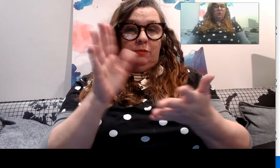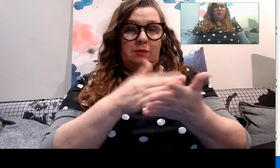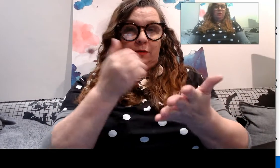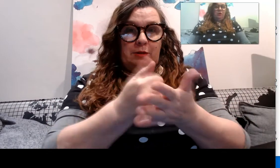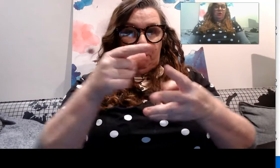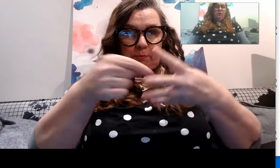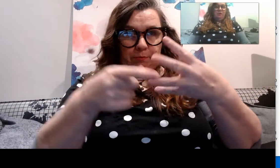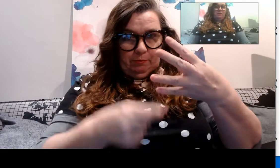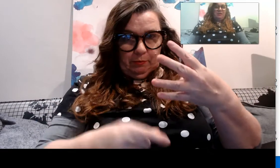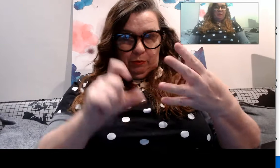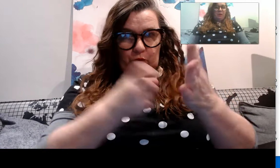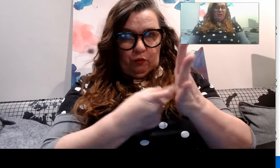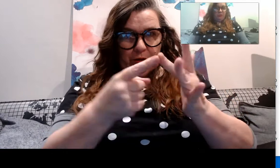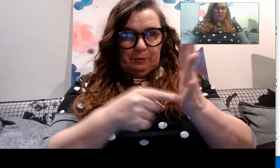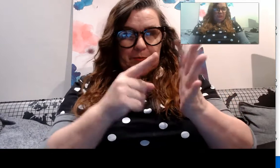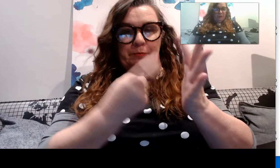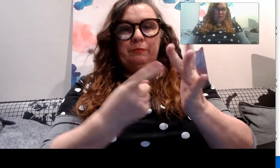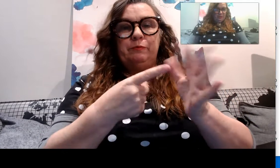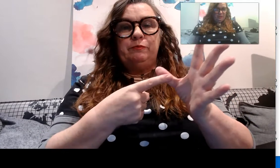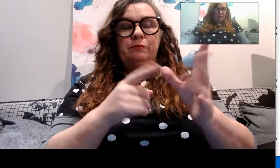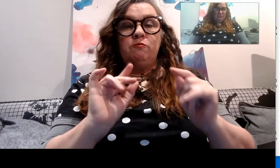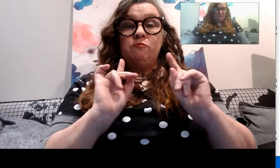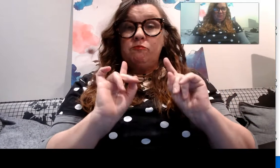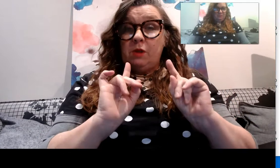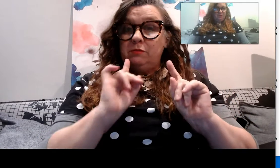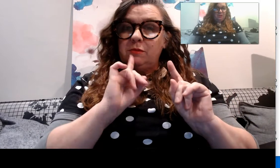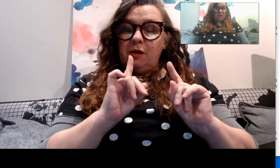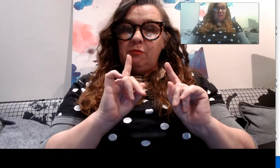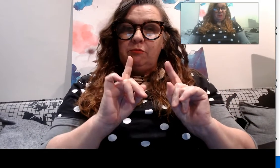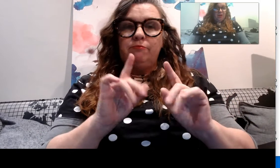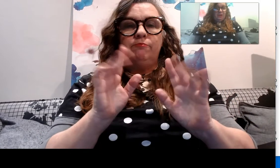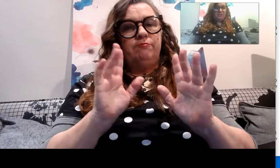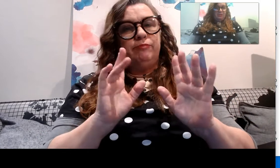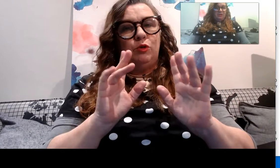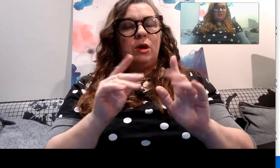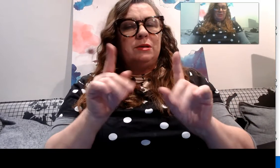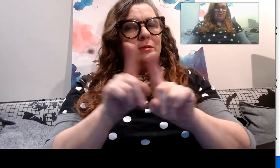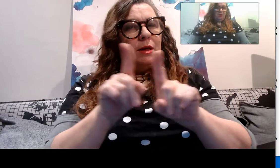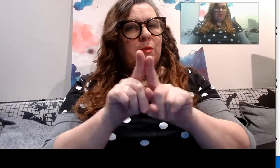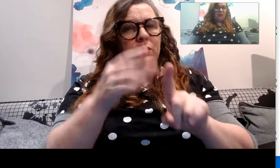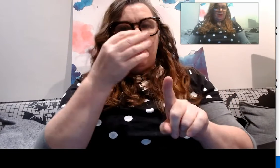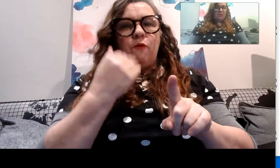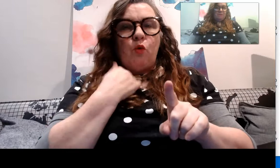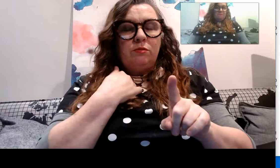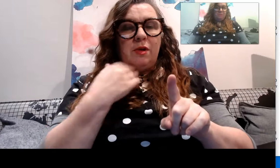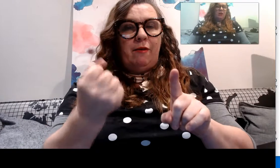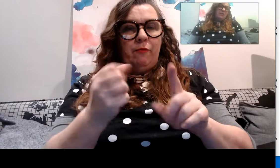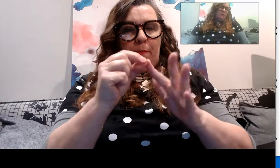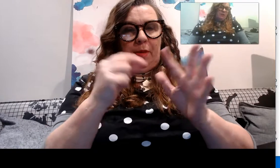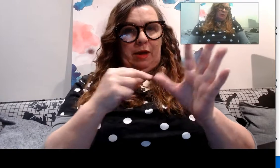you know if i'm setting up i've got to have the criteria first and you might say something like um you know same for a